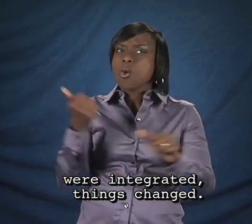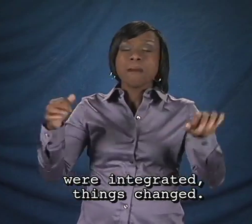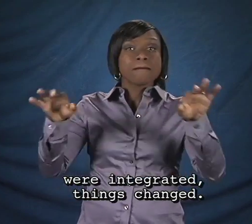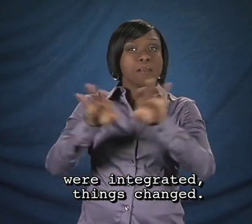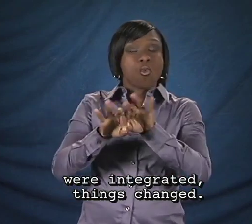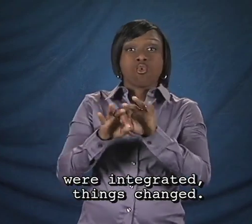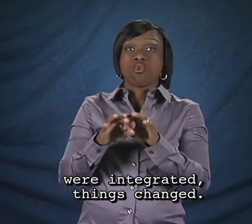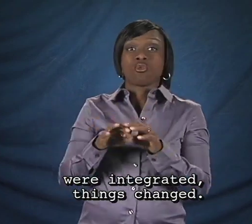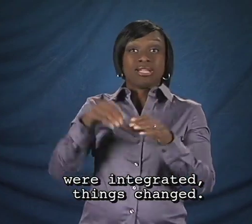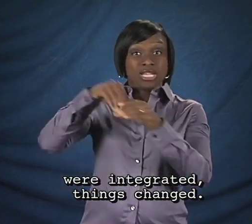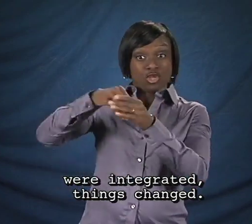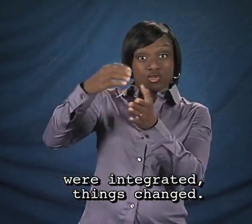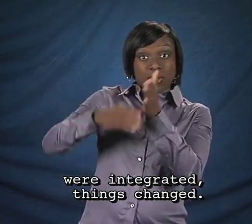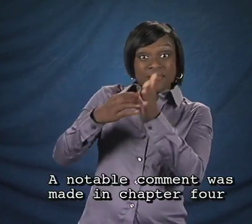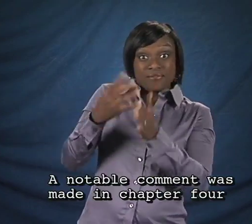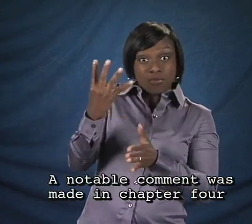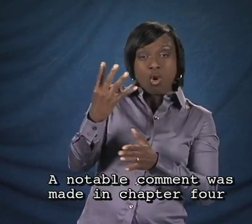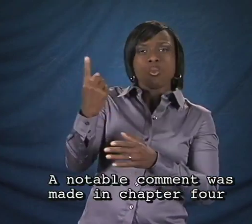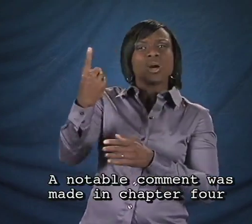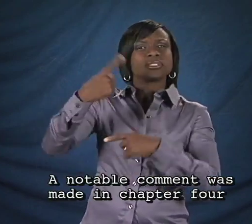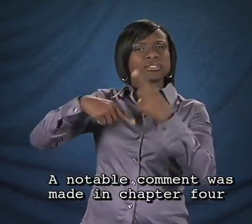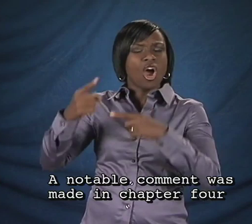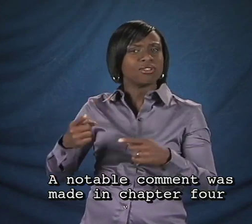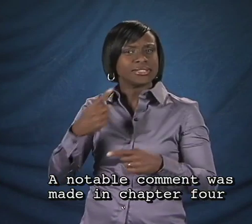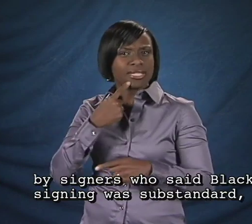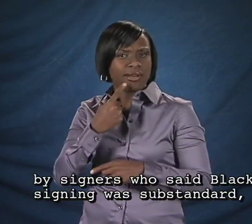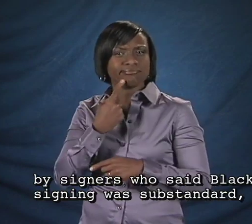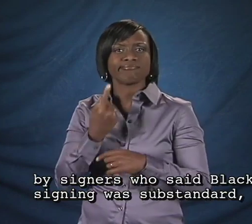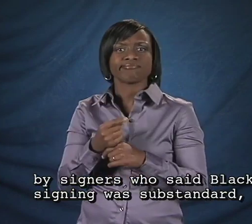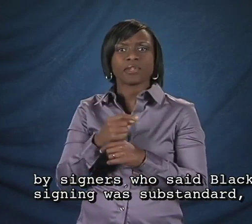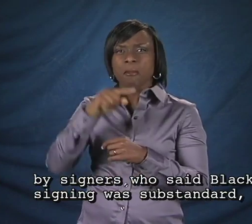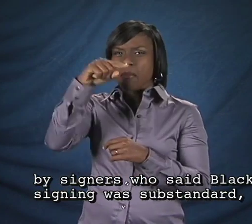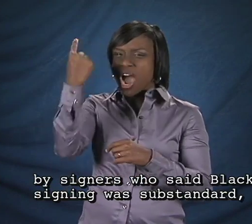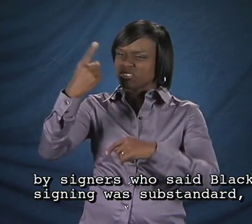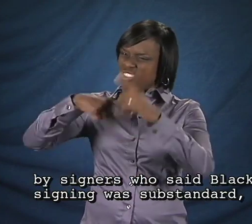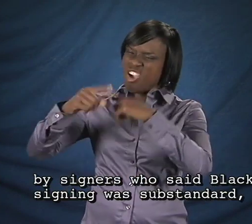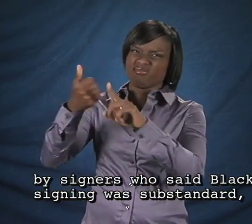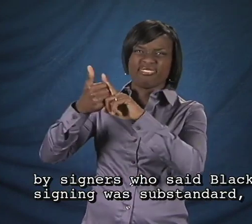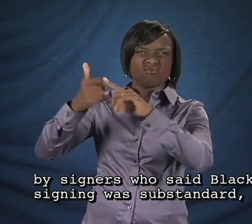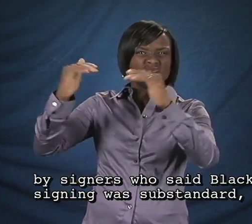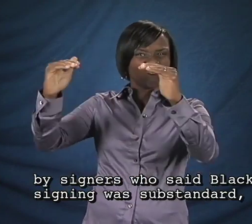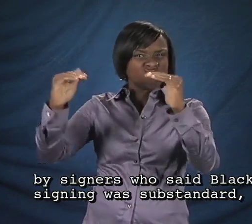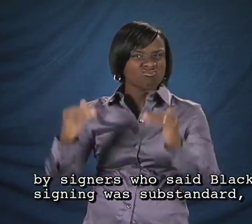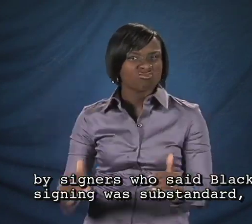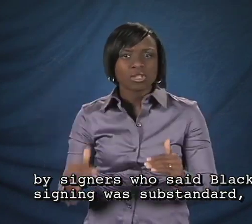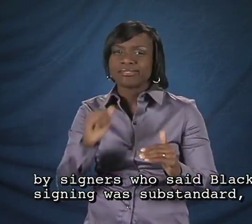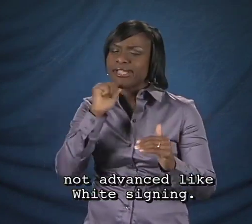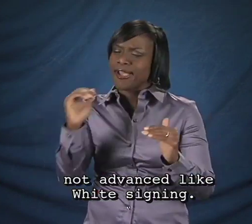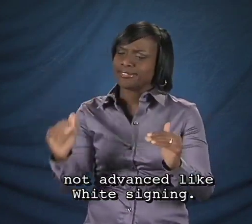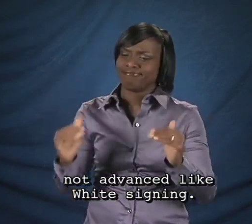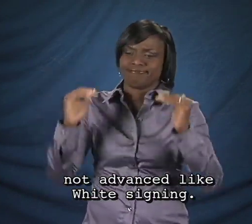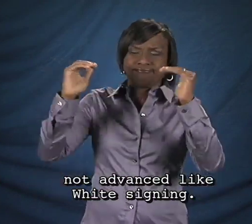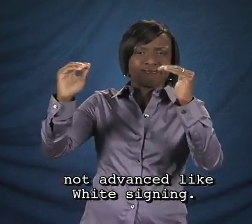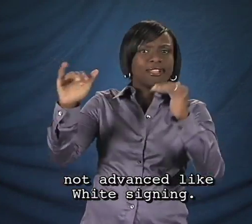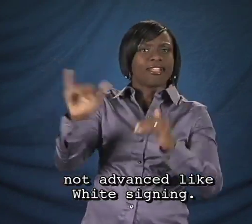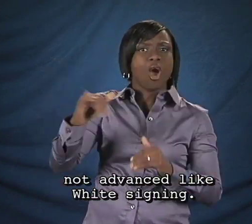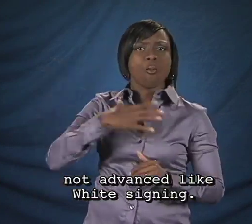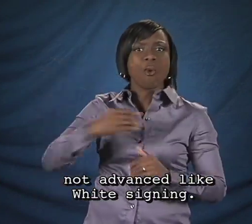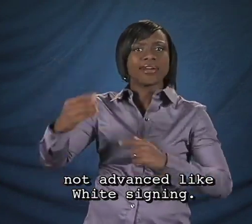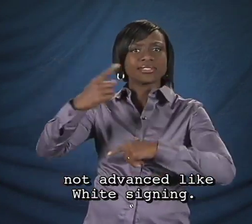changed. A notable comment was made in Chapter 4 by signers who said Black signing was substandard, not advanced like White